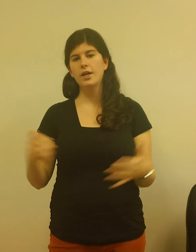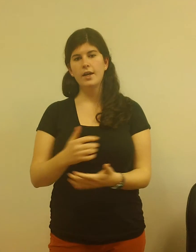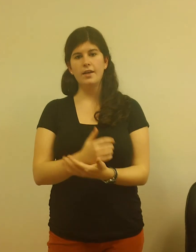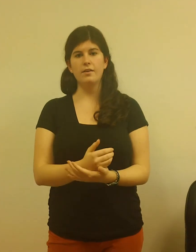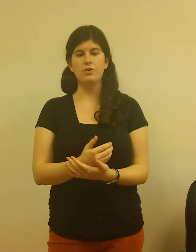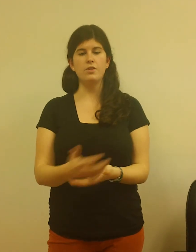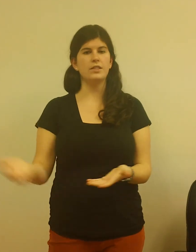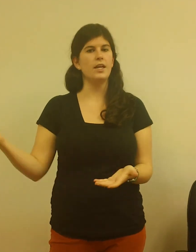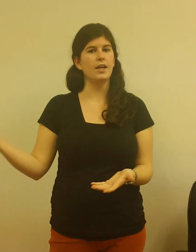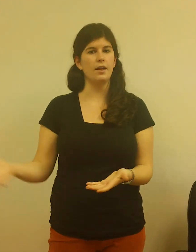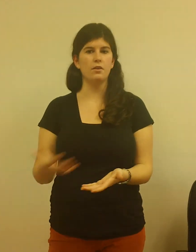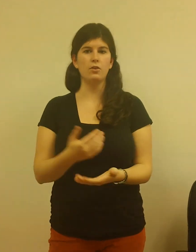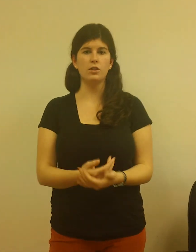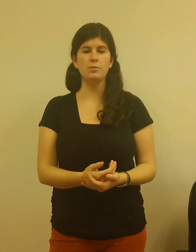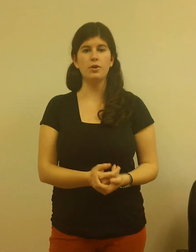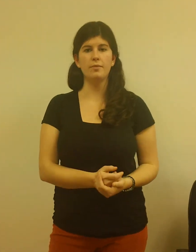is a unique take on the loyalty program.